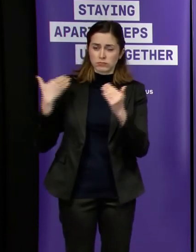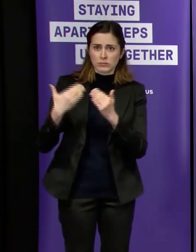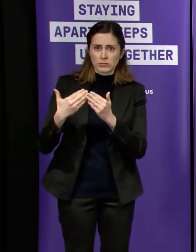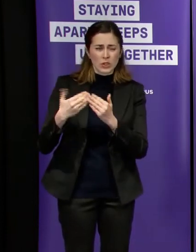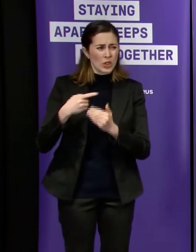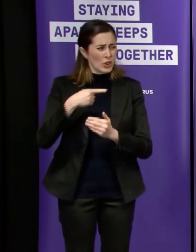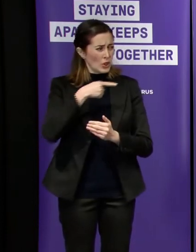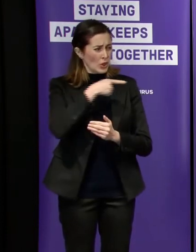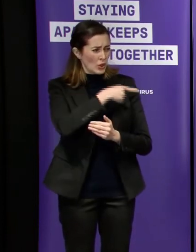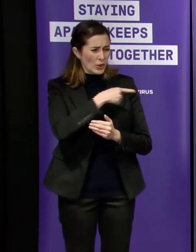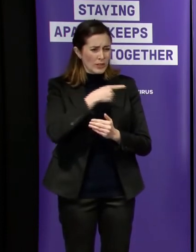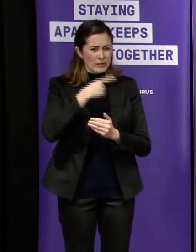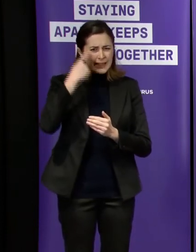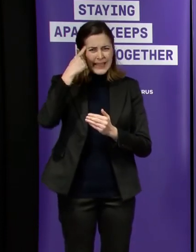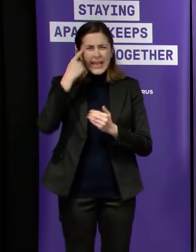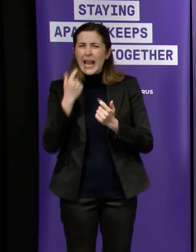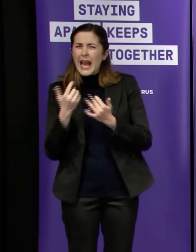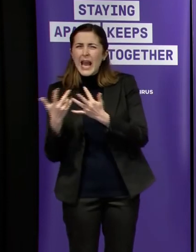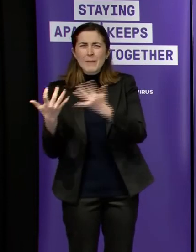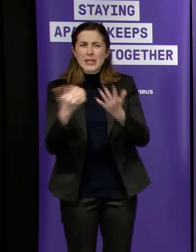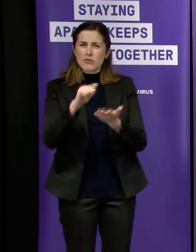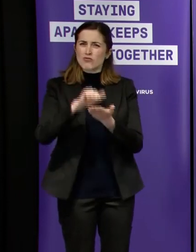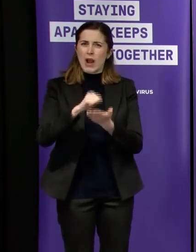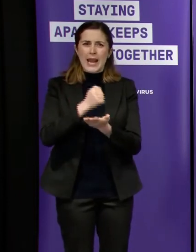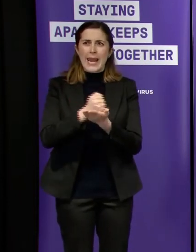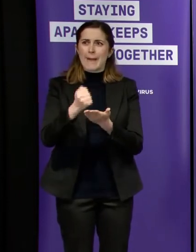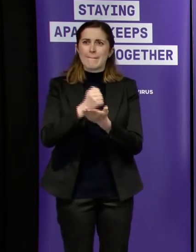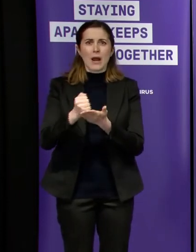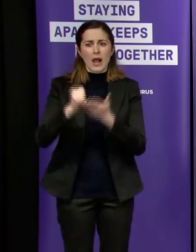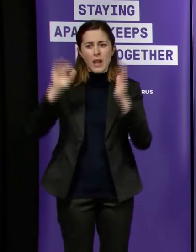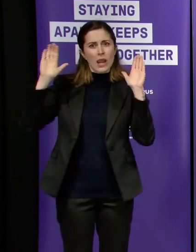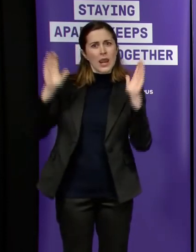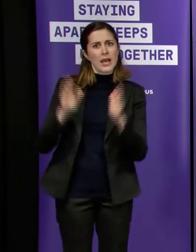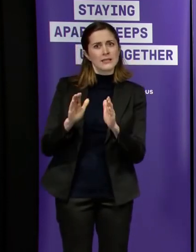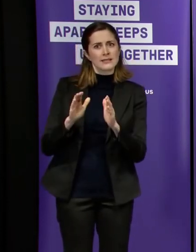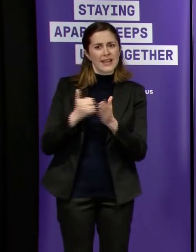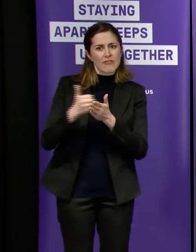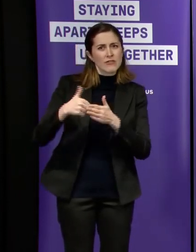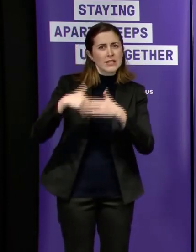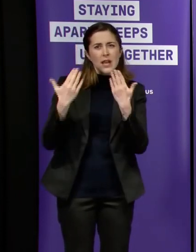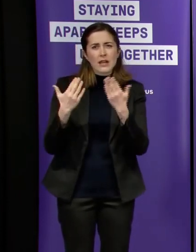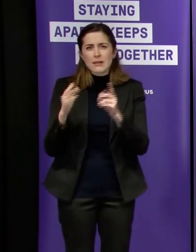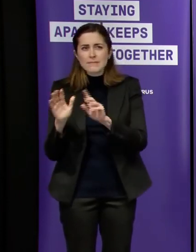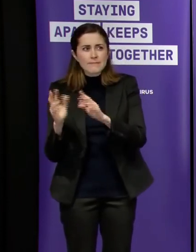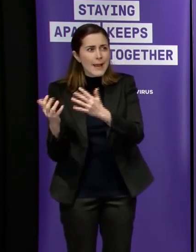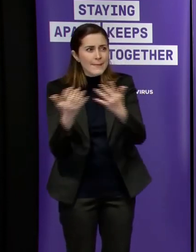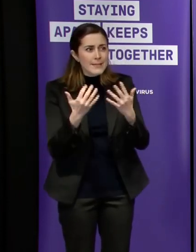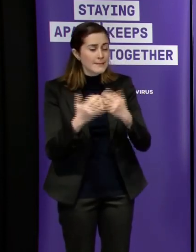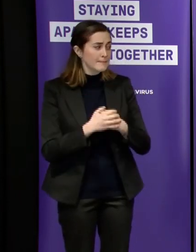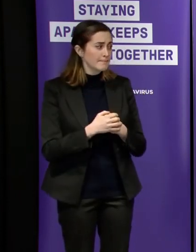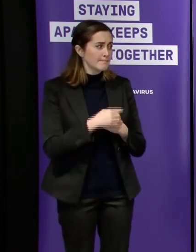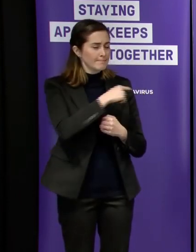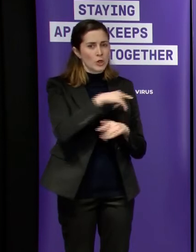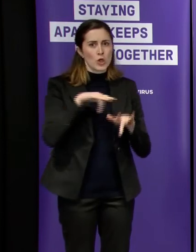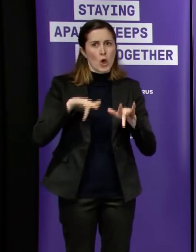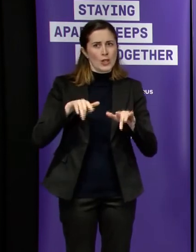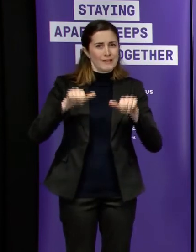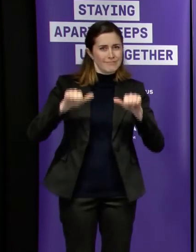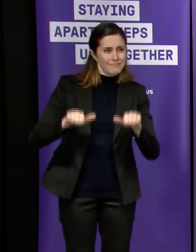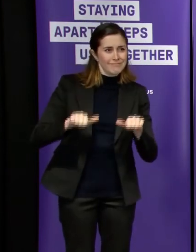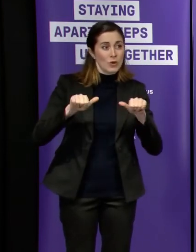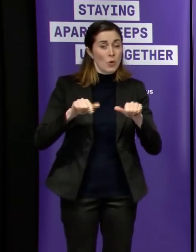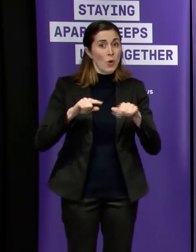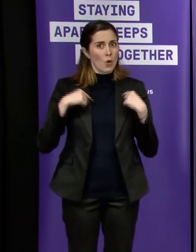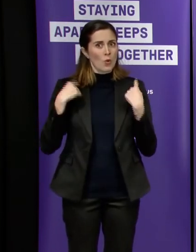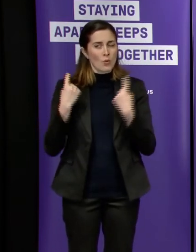be comfortable with for us to then transition into that stage three look that's a discussion that we're having over the um the next week or so um it would